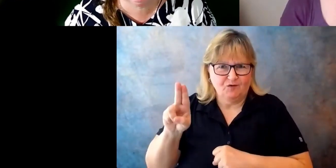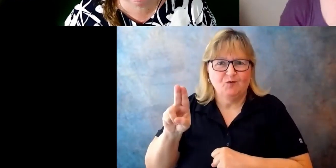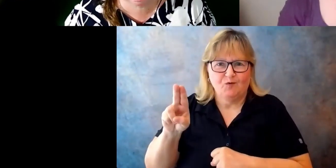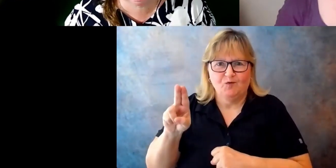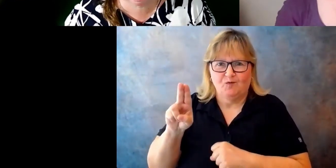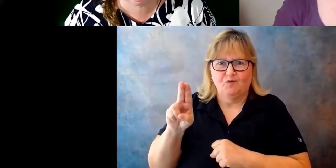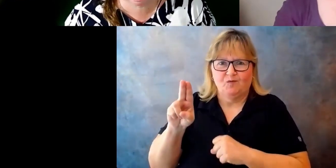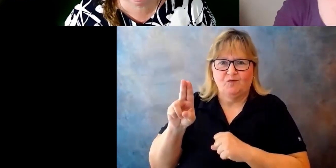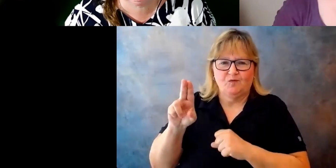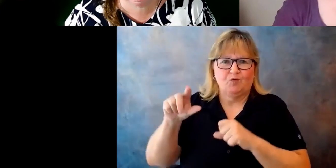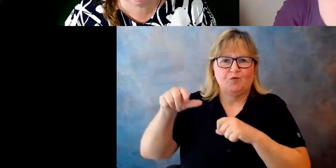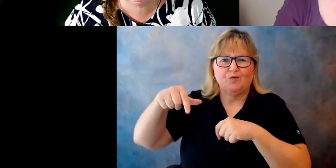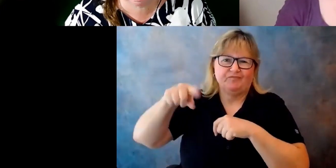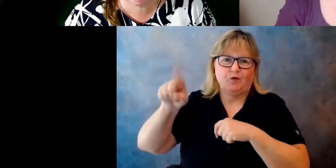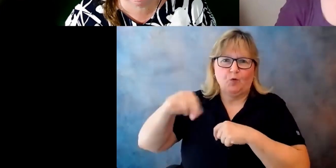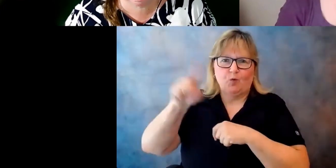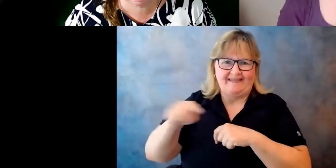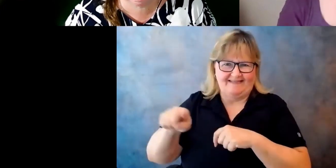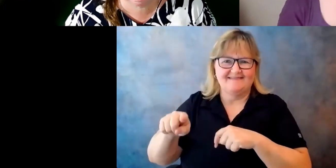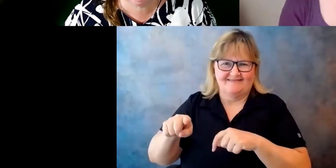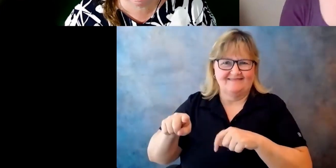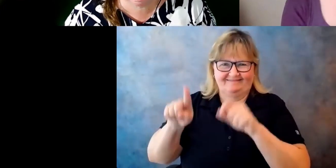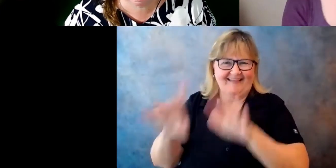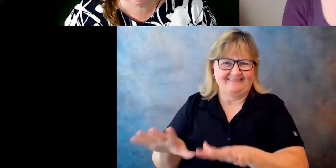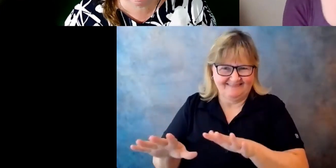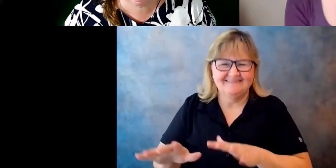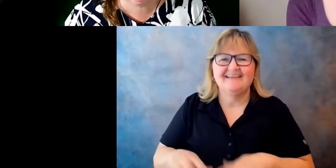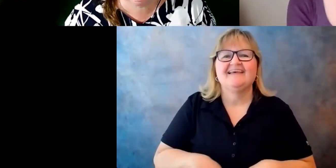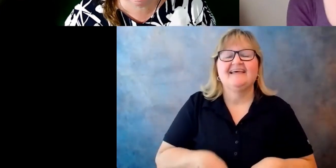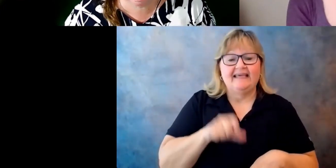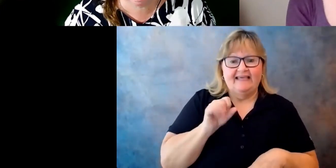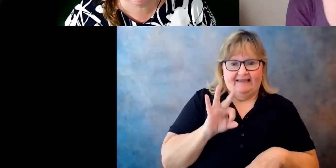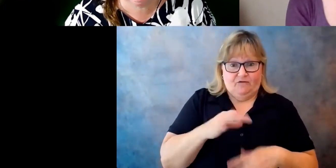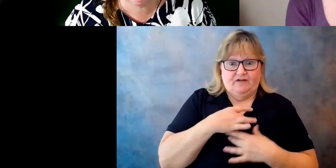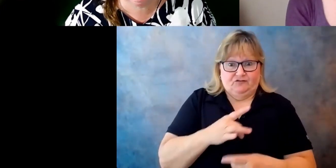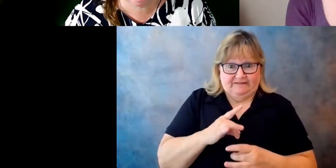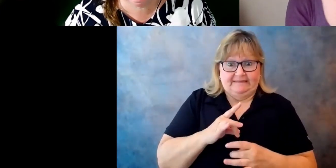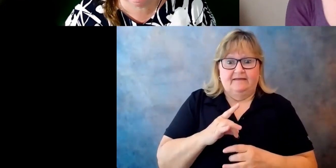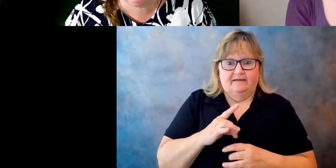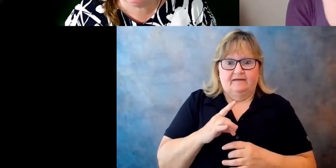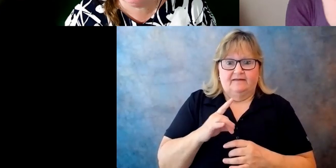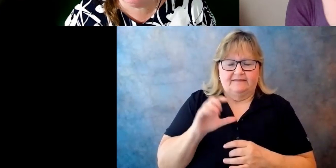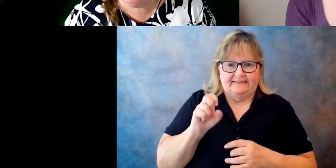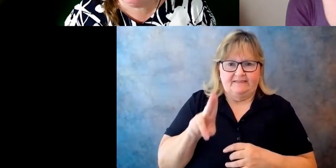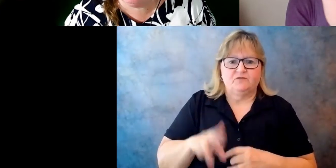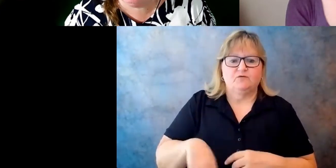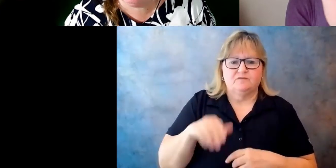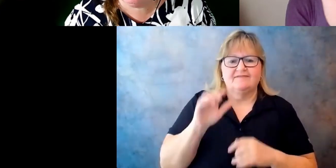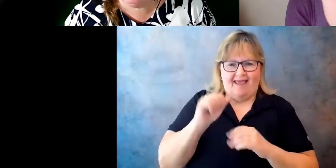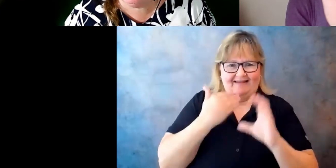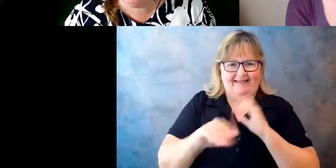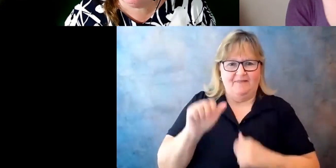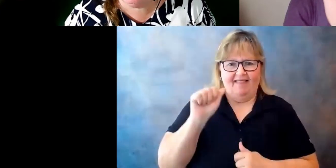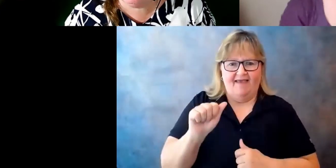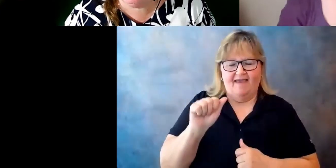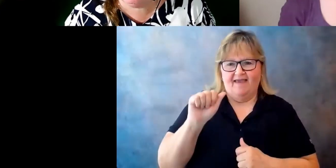interested in using the sessions to earn one, please email Amy Knopf at A-H-K-N-O-P-F